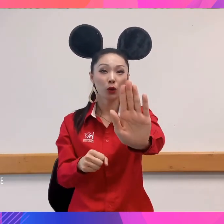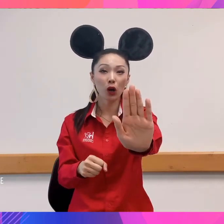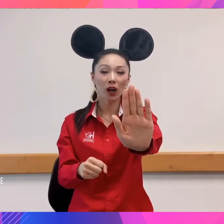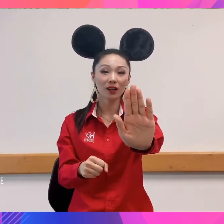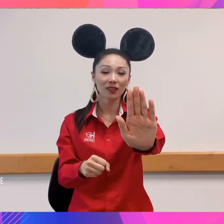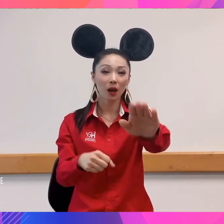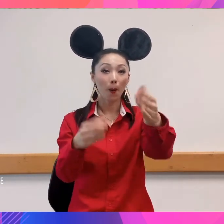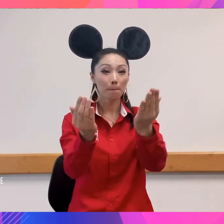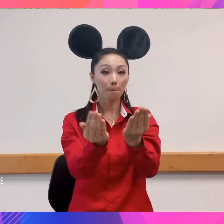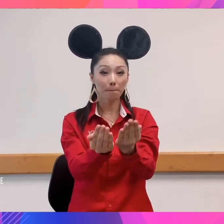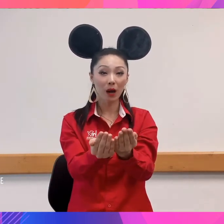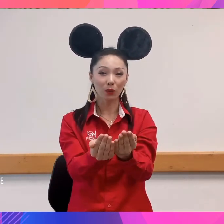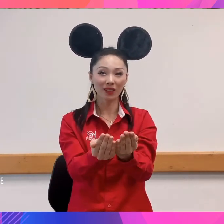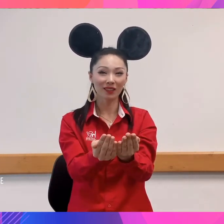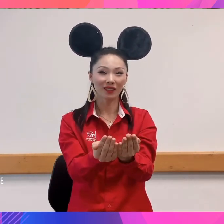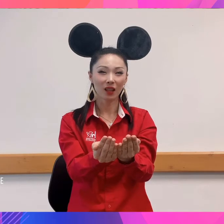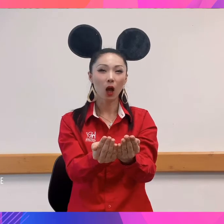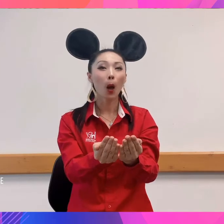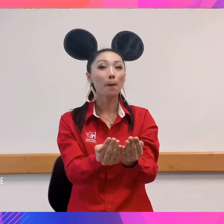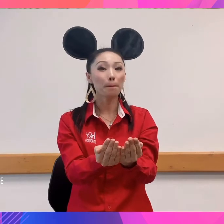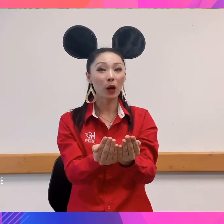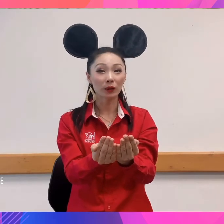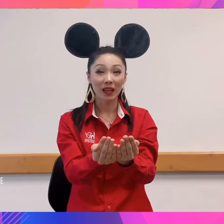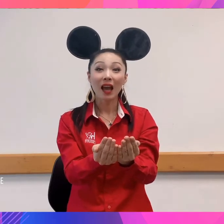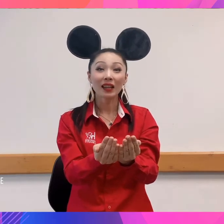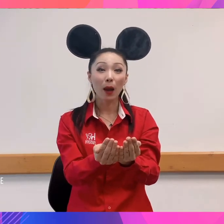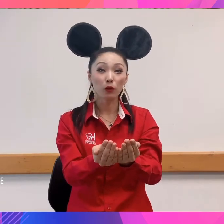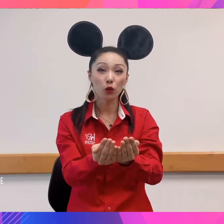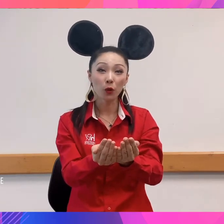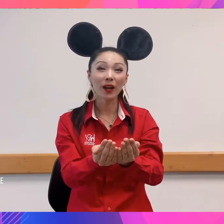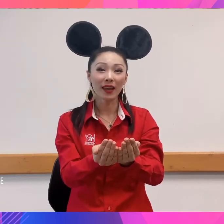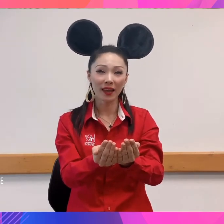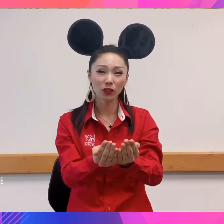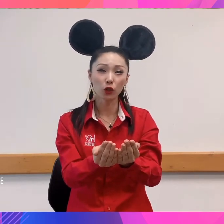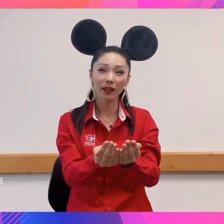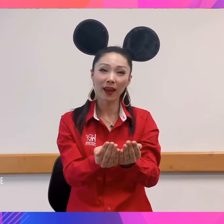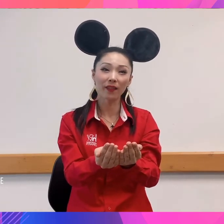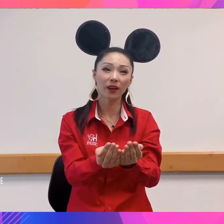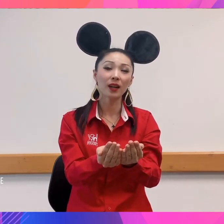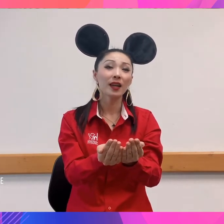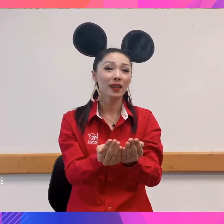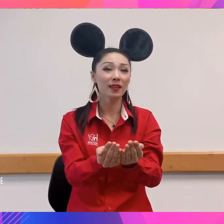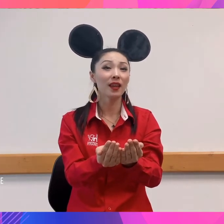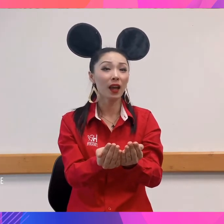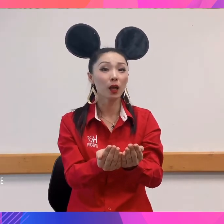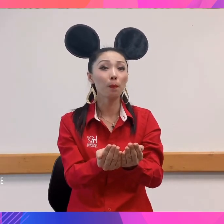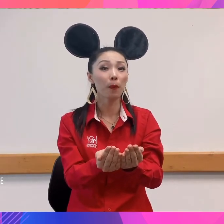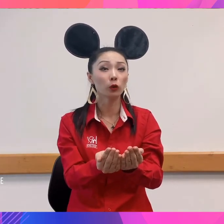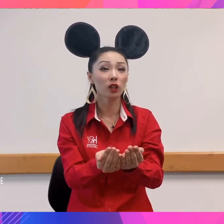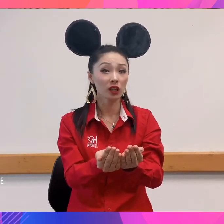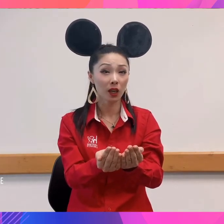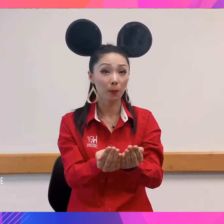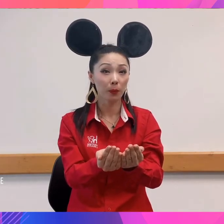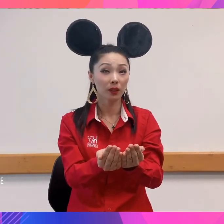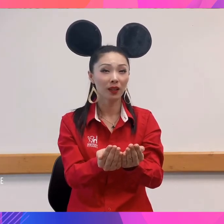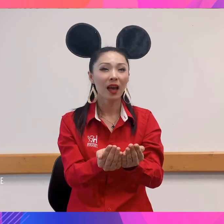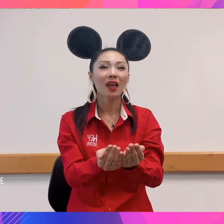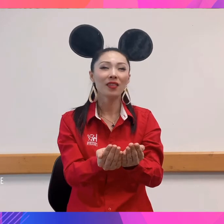boat. Boat, tap your hands together in a boat shape. Then